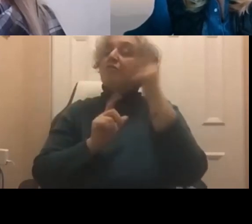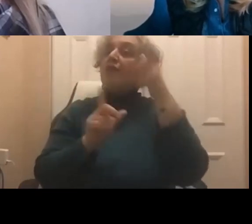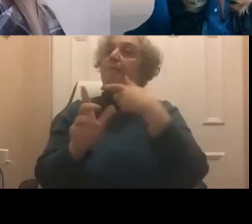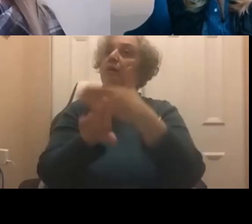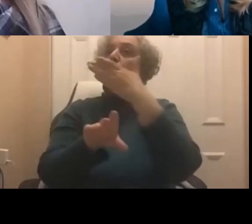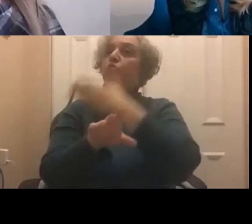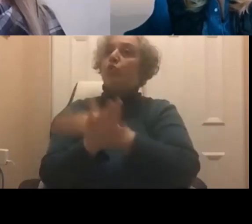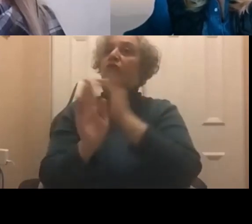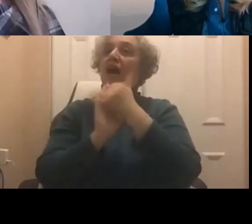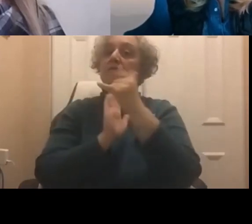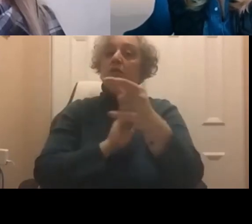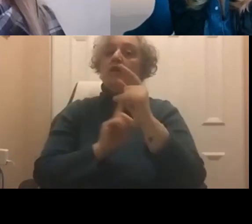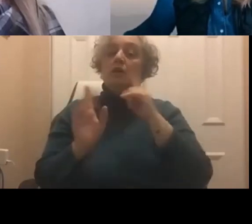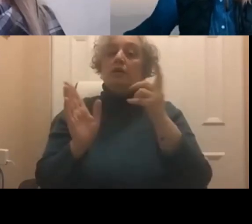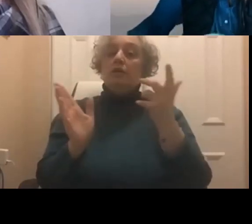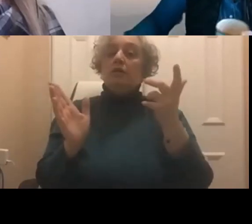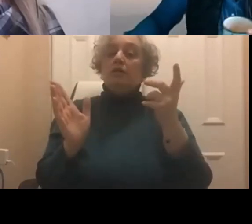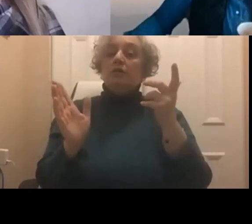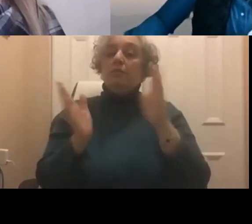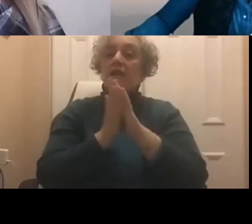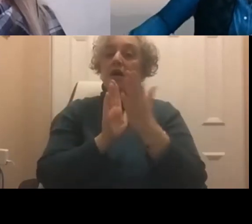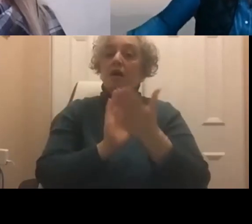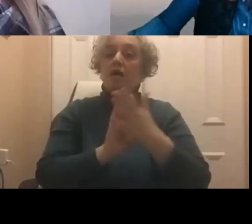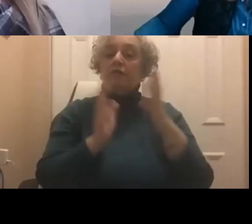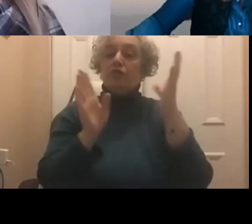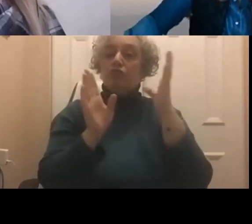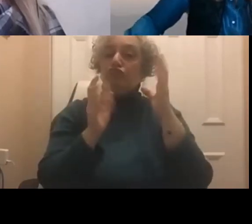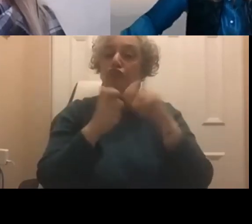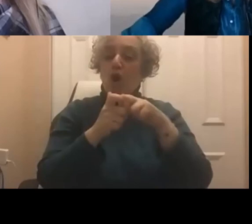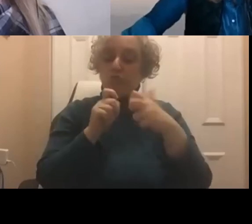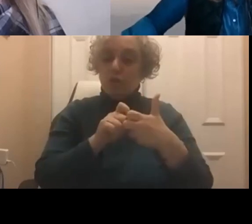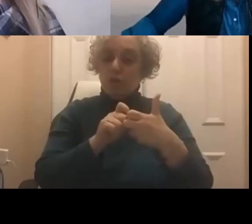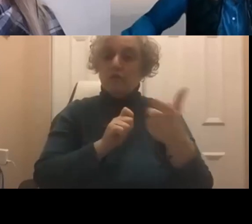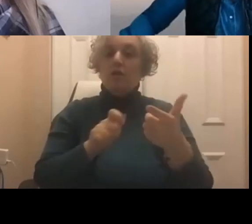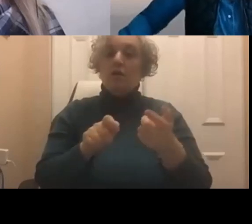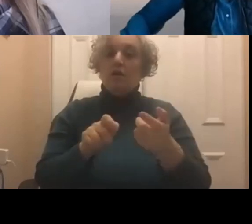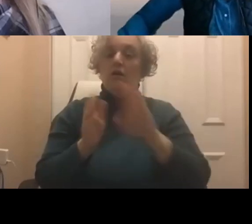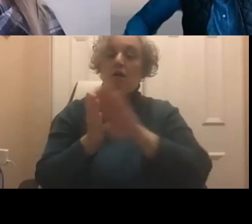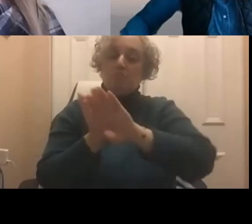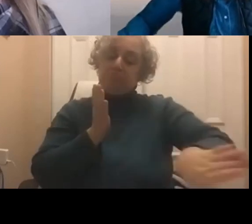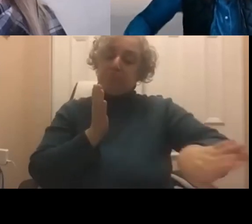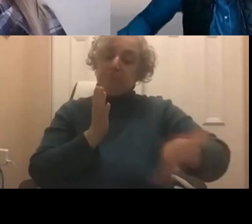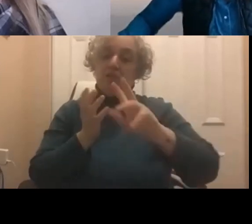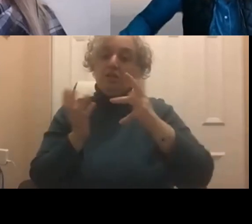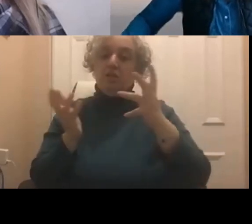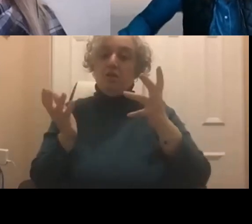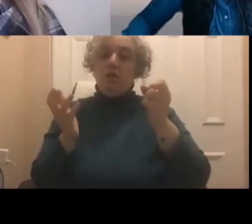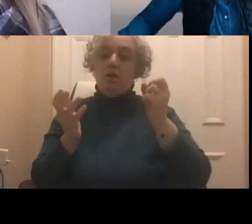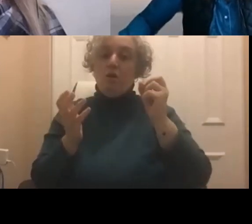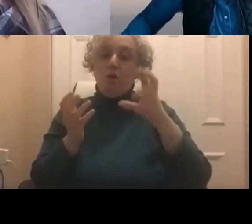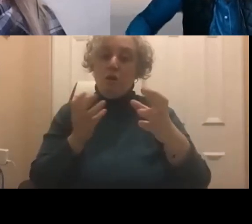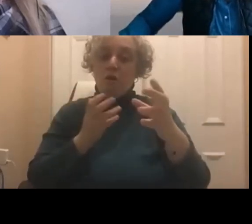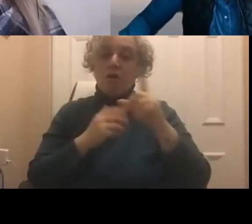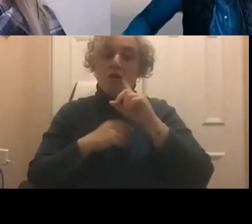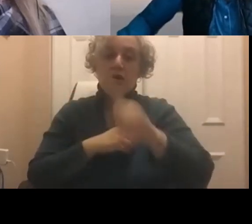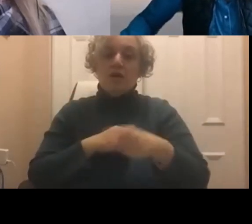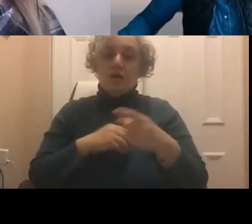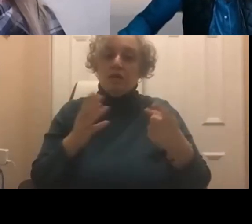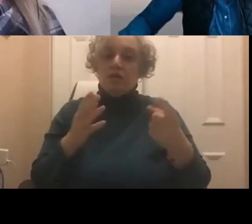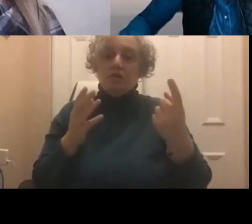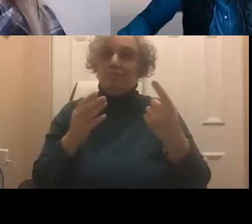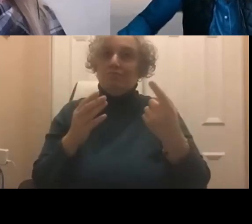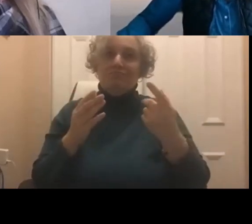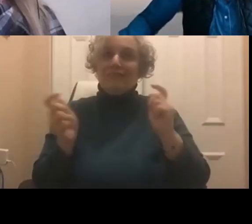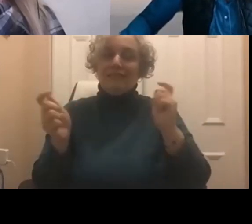risk management problem that either goes away or evolves into something that's